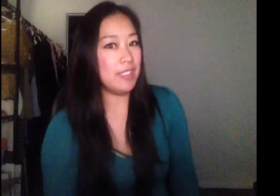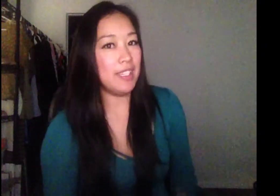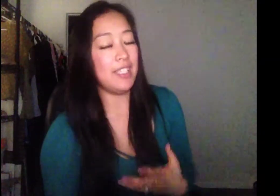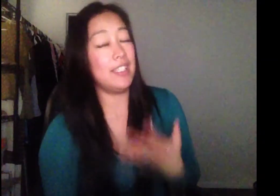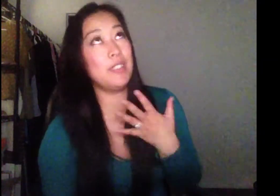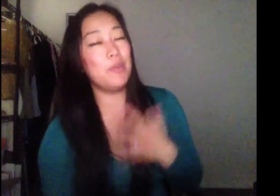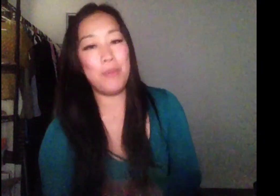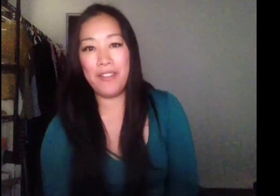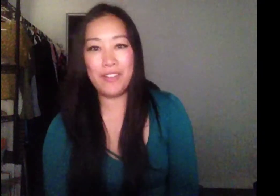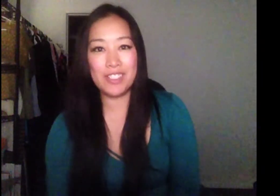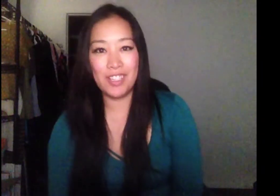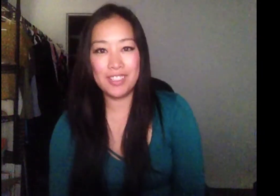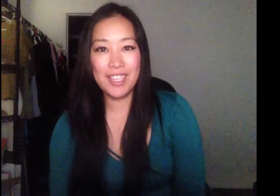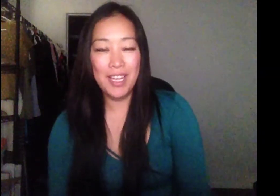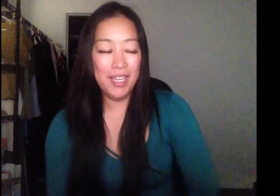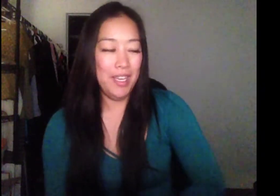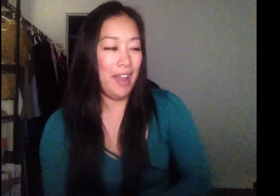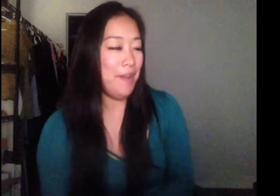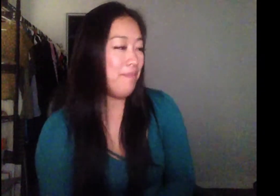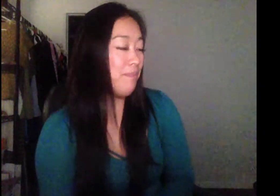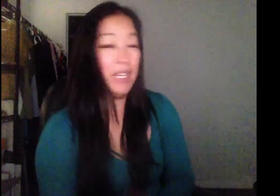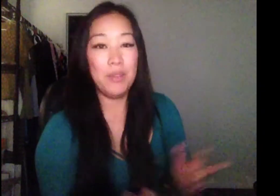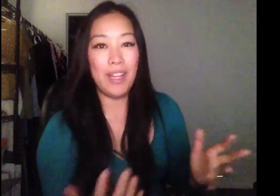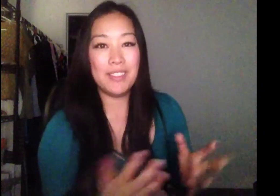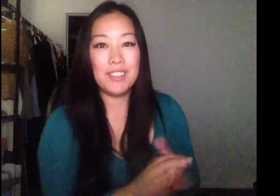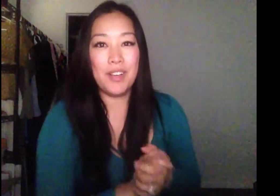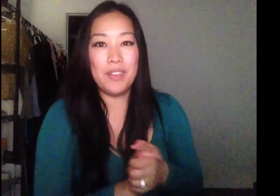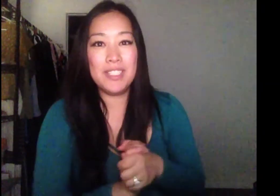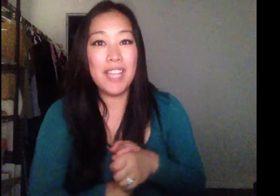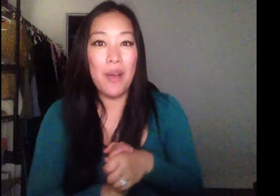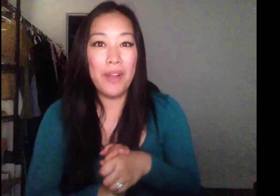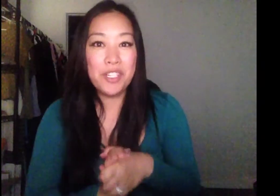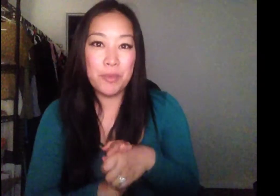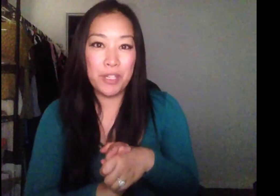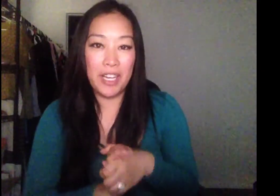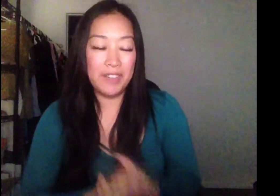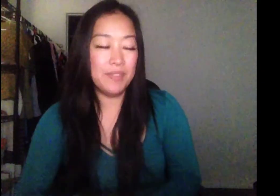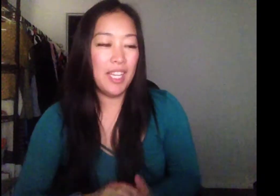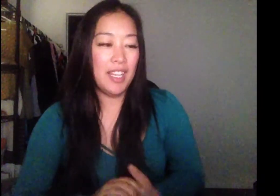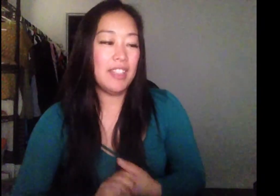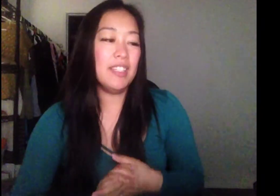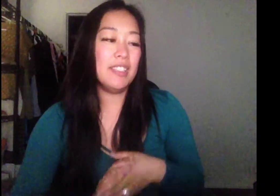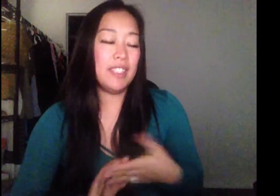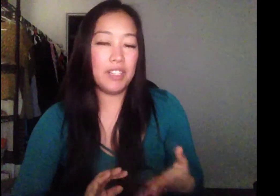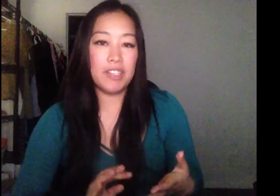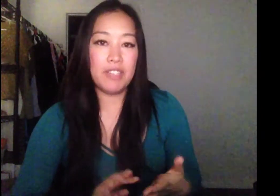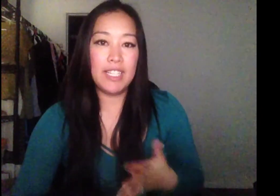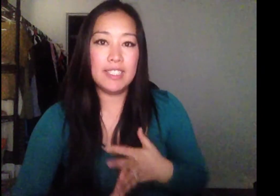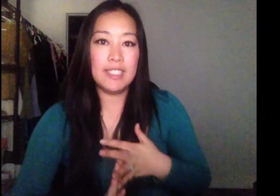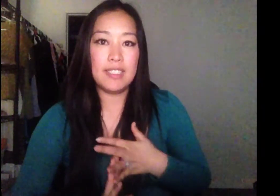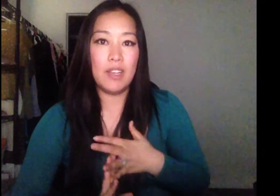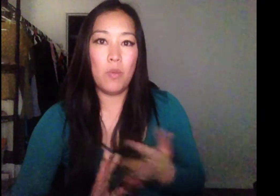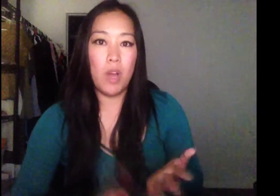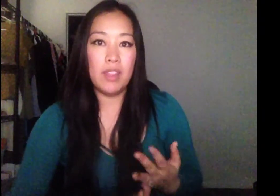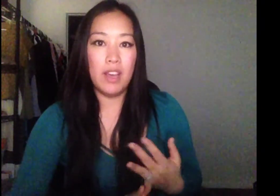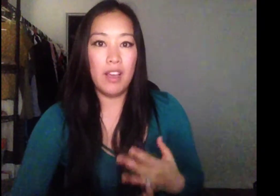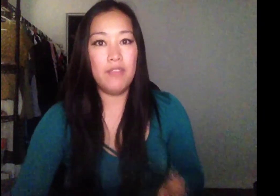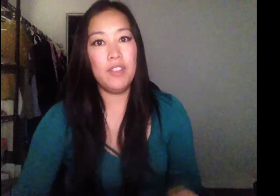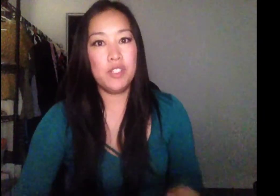liked it because it's one of my favorite songs. But anyway, so this is how I interpreted it. The lyric reads, one love, two